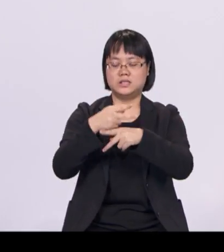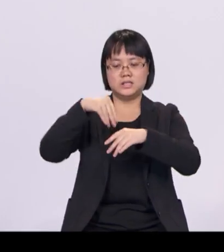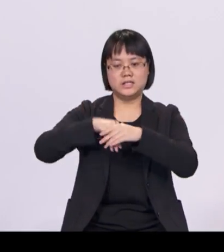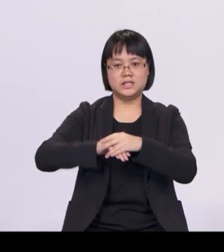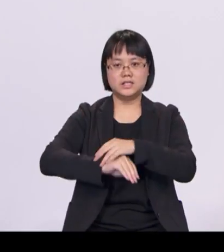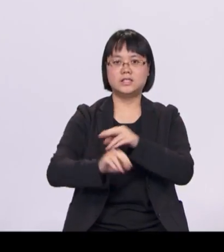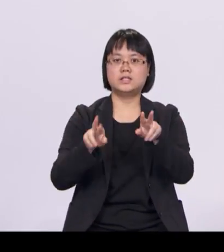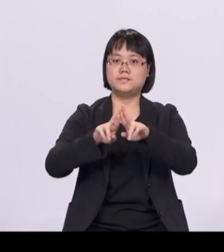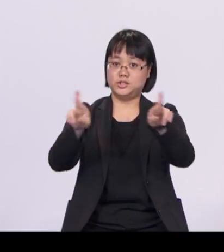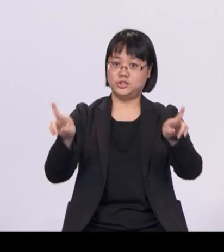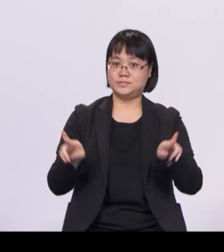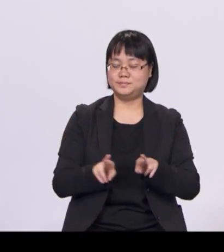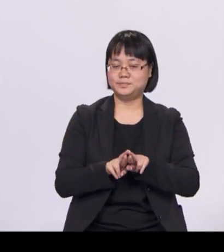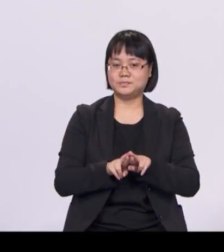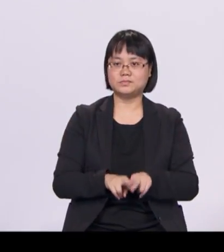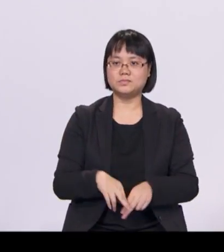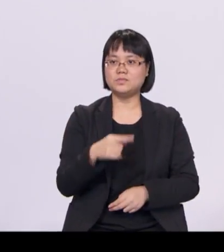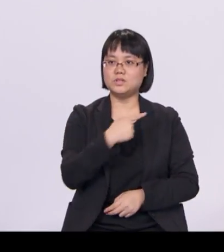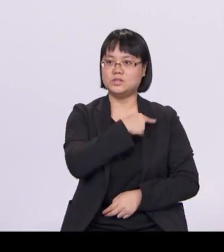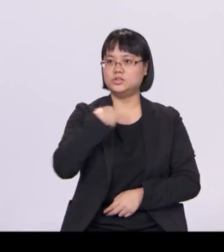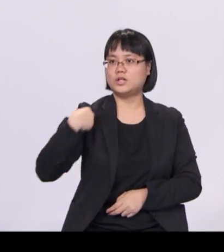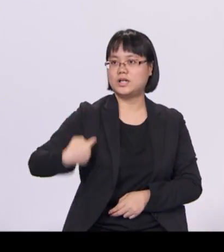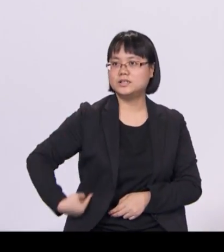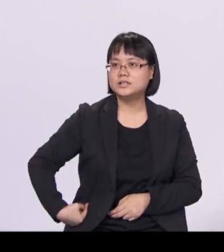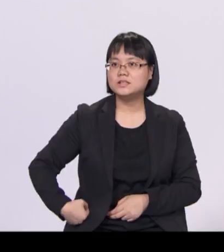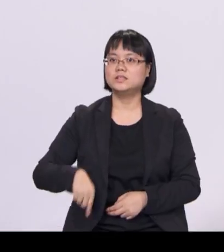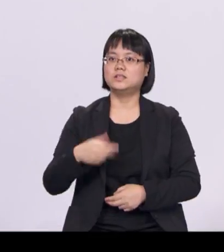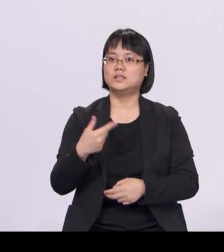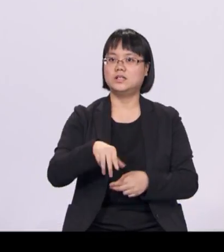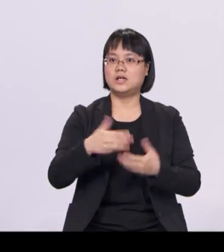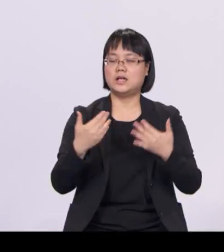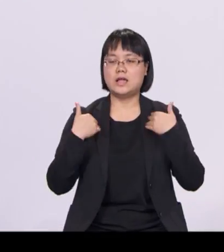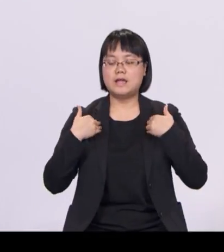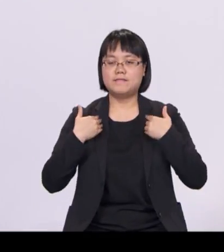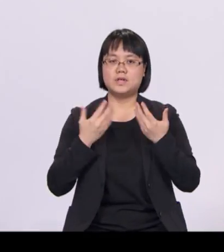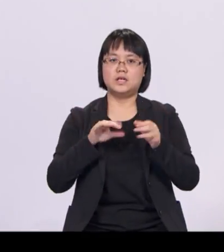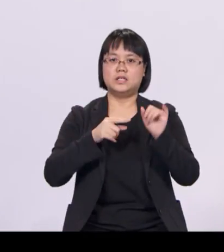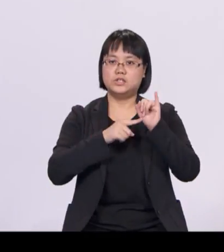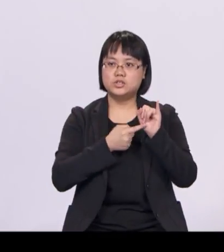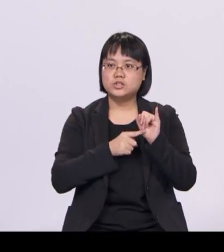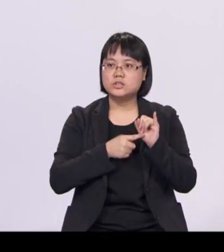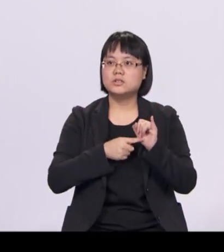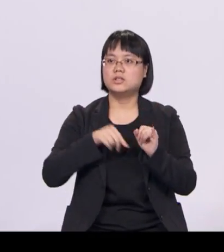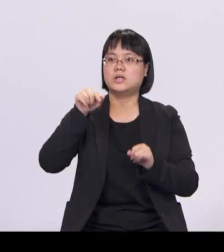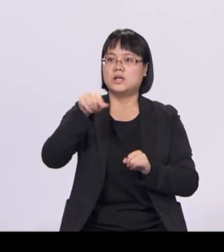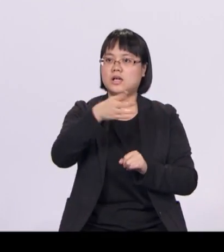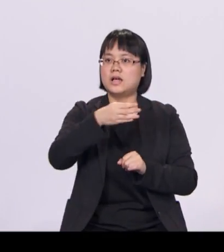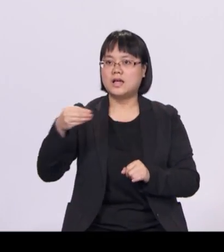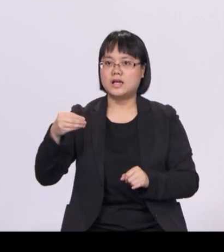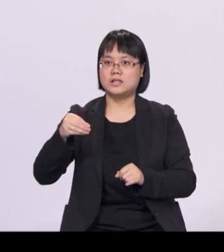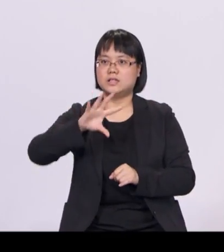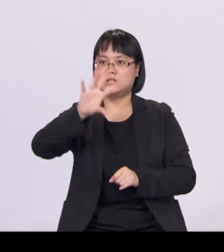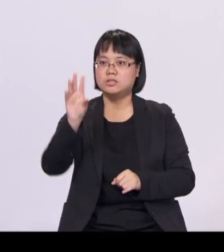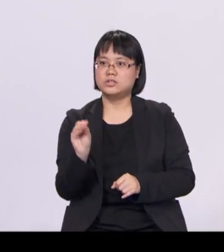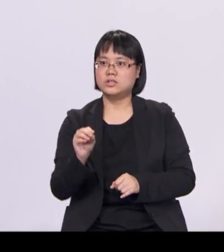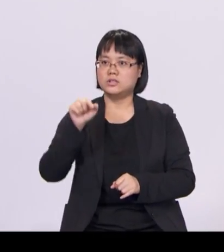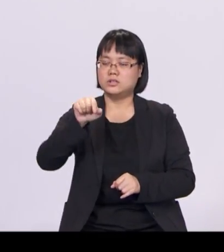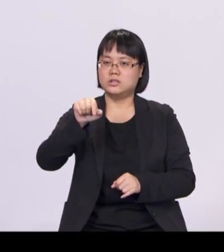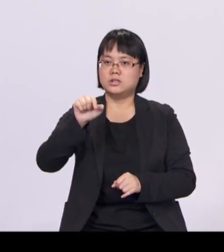China's Belt and Road Initiative, Japan and India's Asia-Africa Growth Corridor, and the World Bank's Infrastructure and Urban